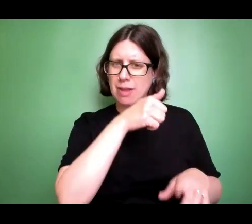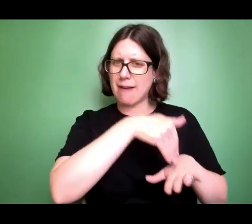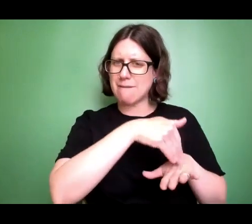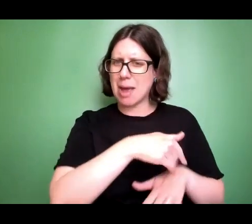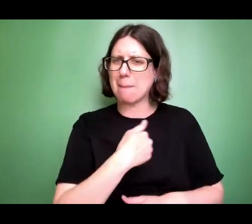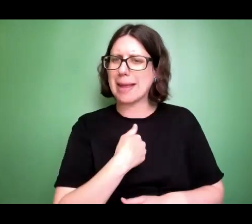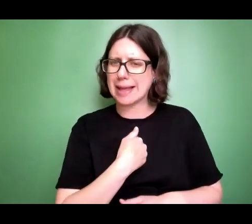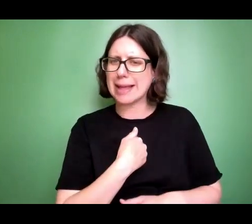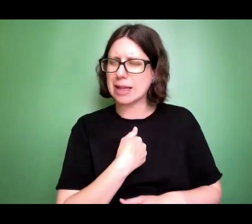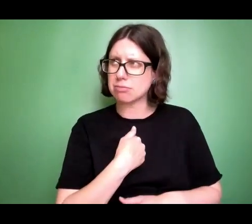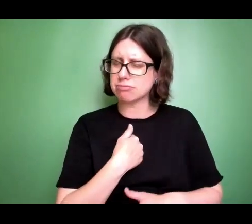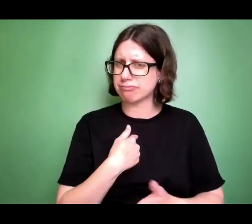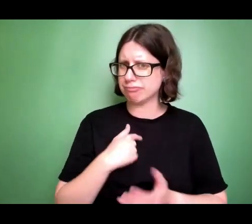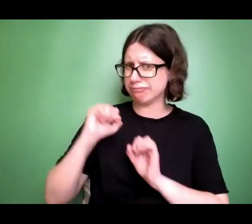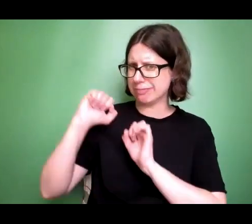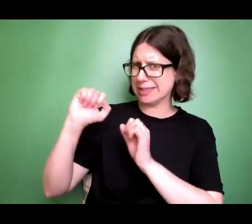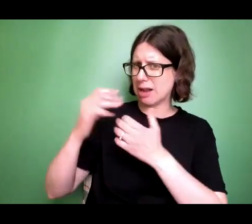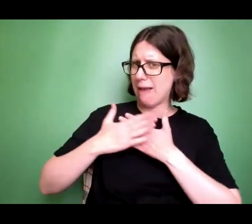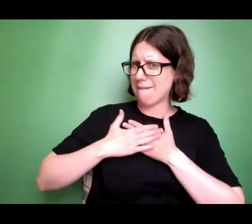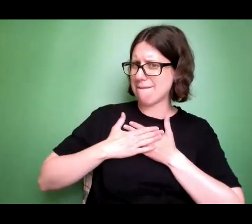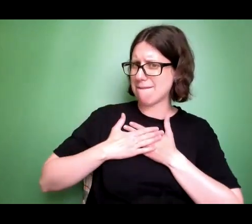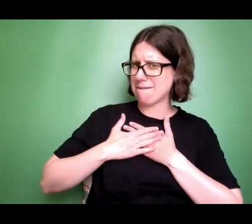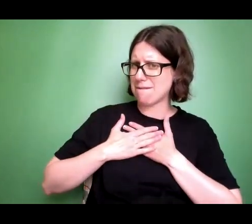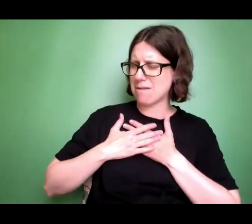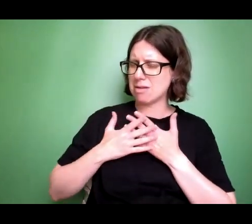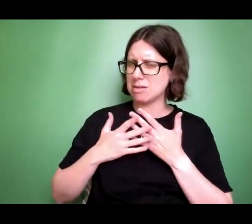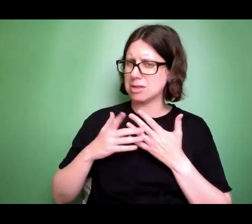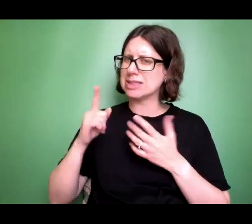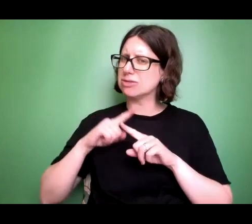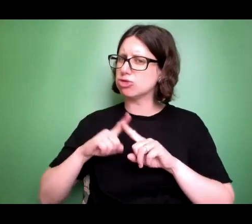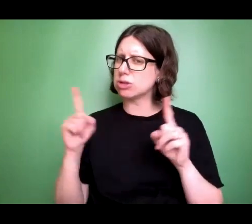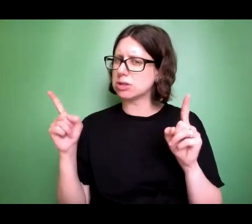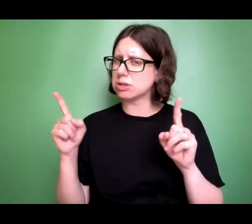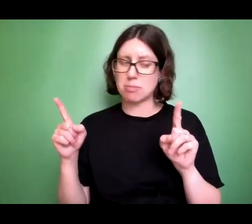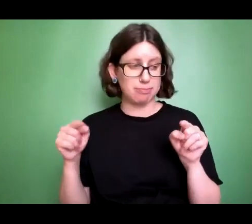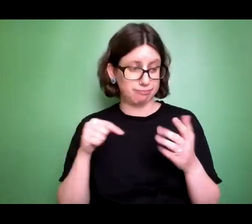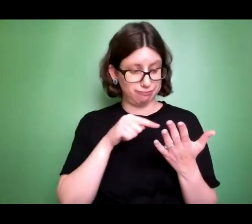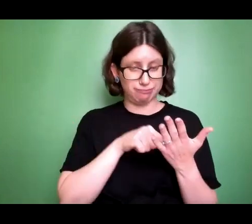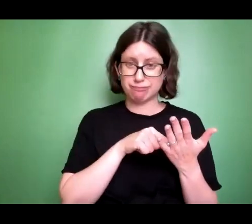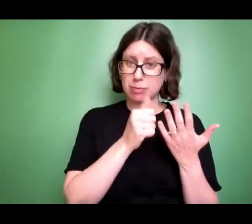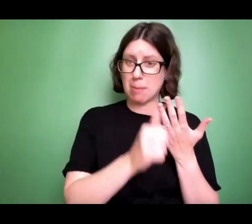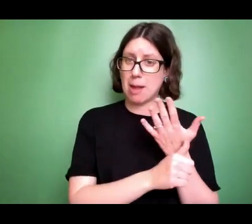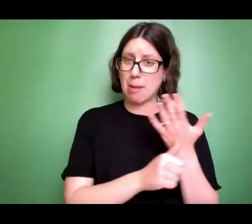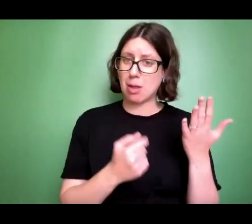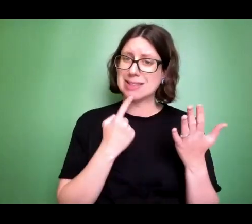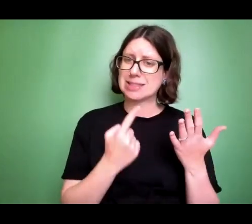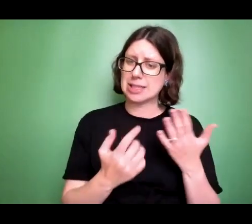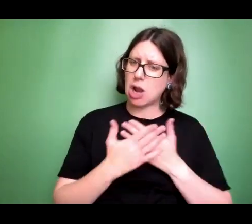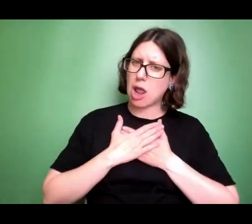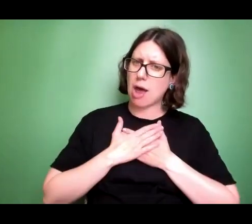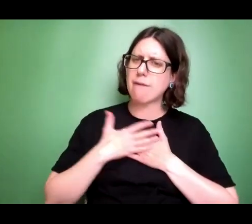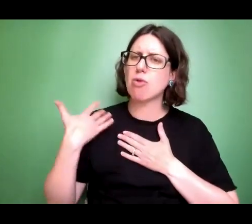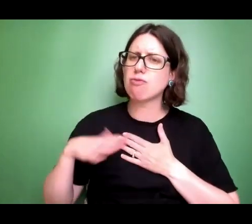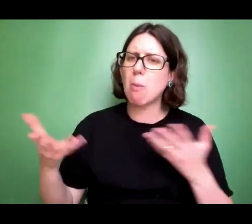But in this passage, we read, love comes from God and God is love.